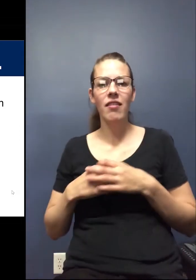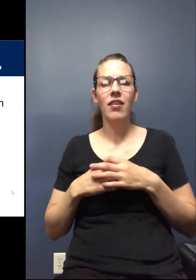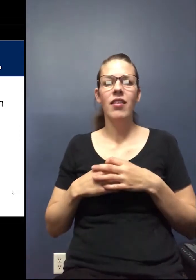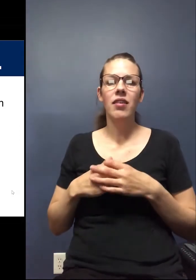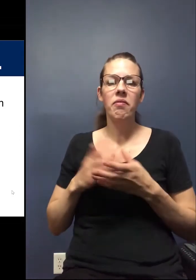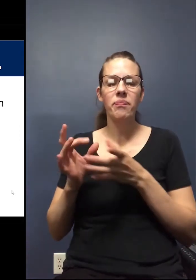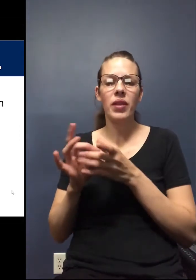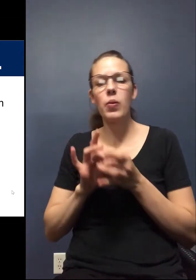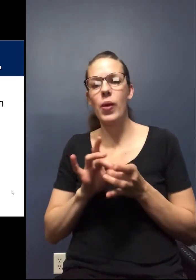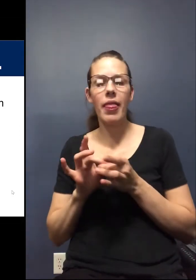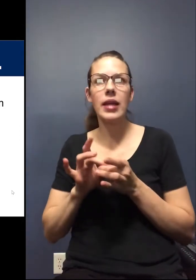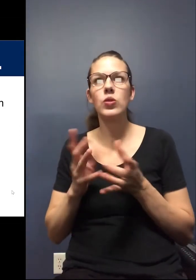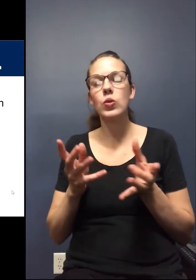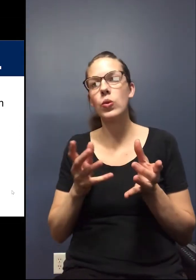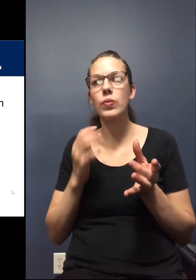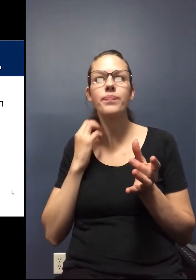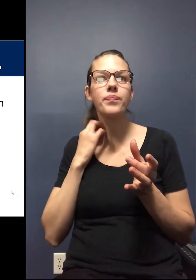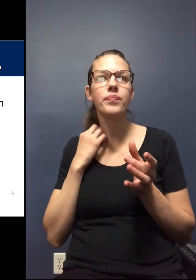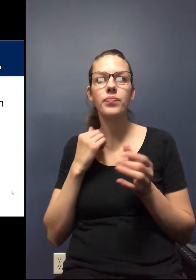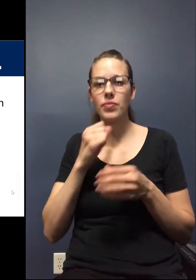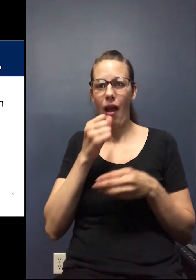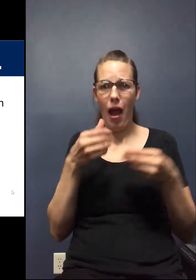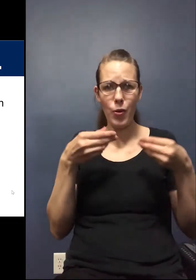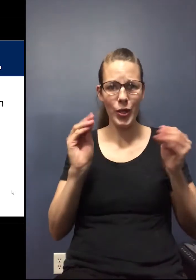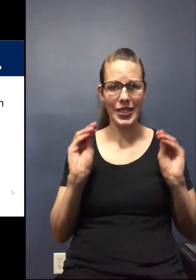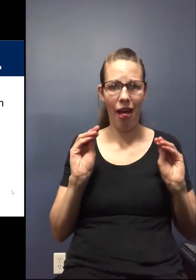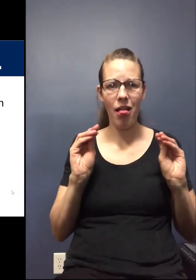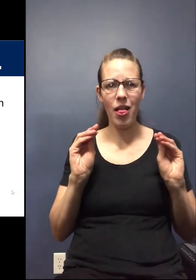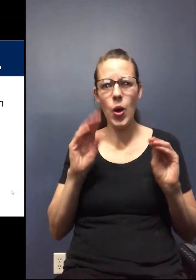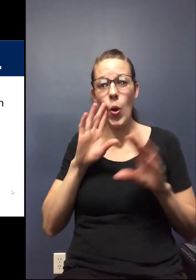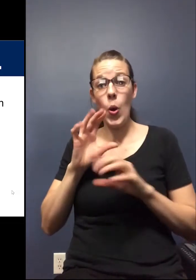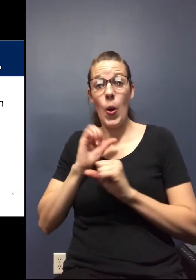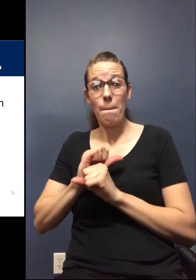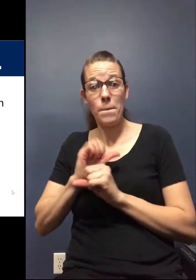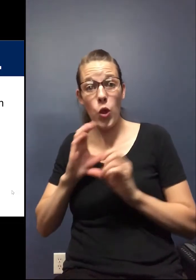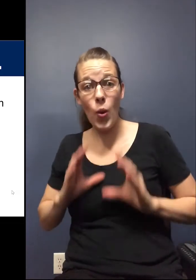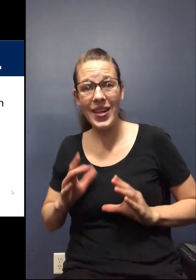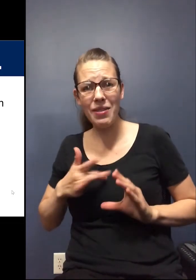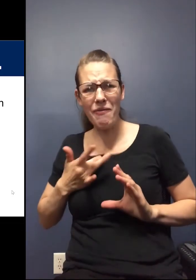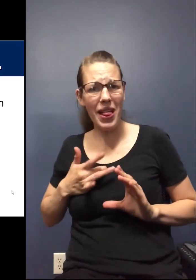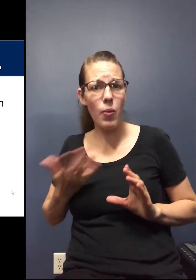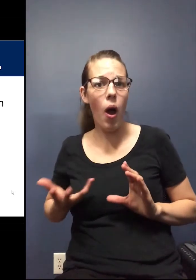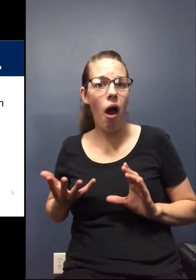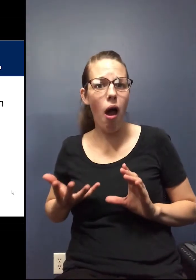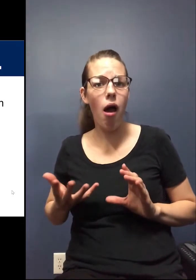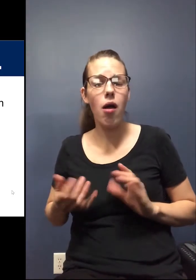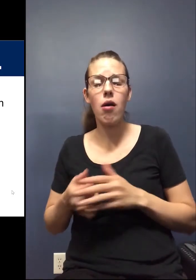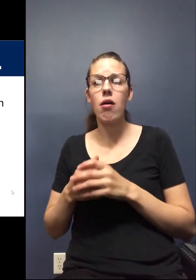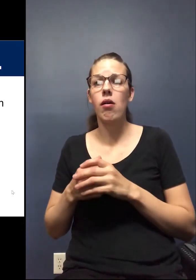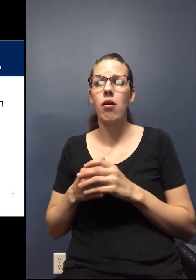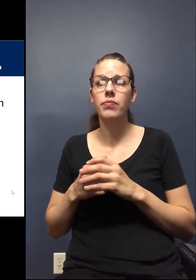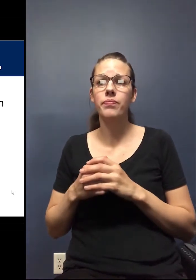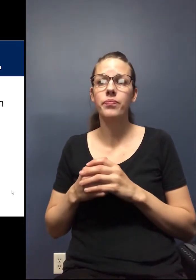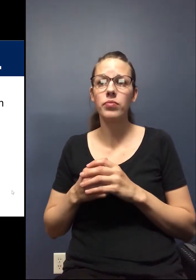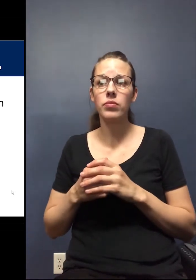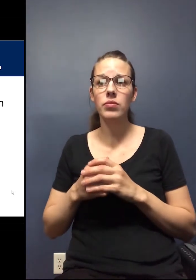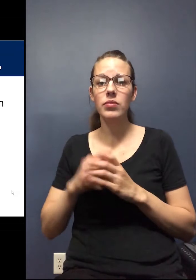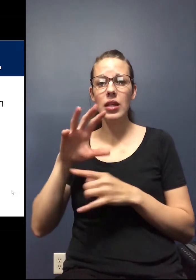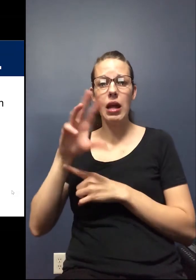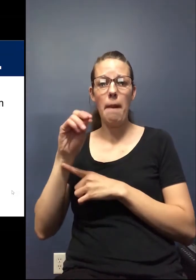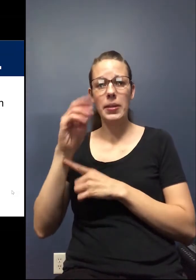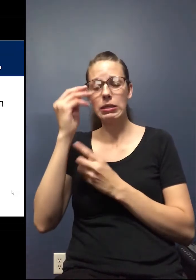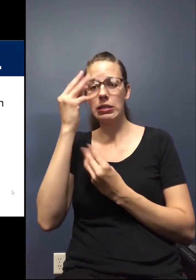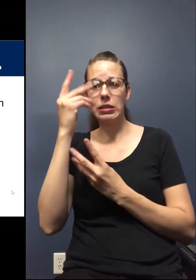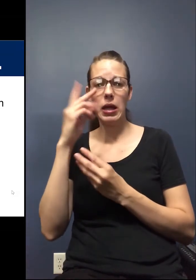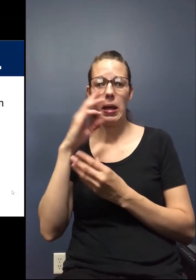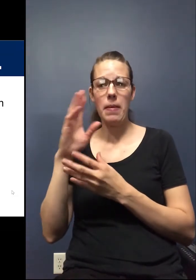it kind of relates to non-retail. What are our employees feeling as companies